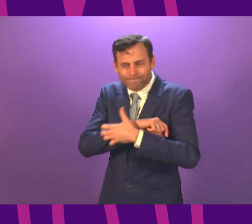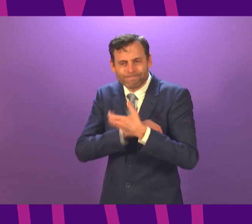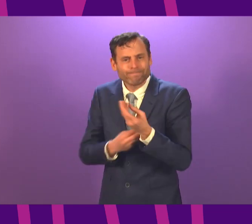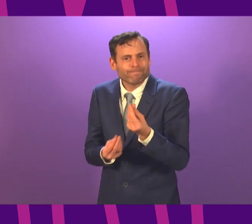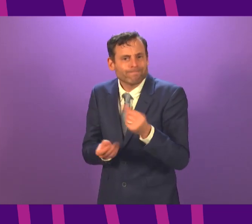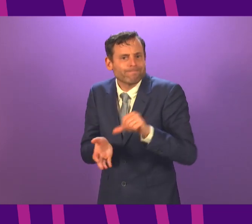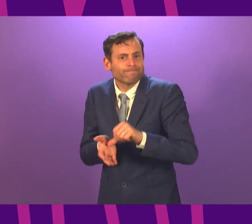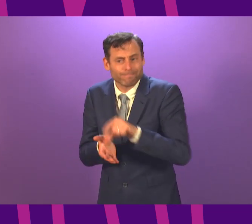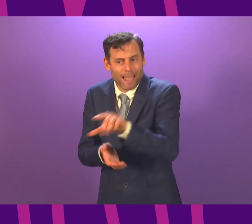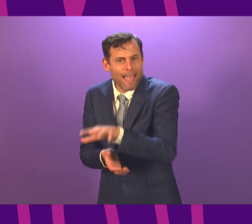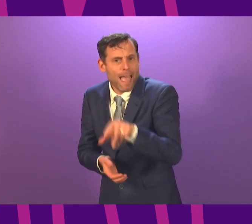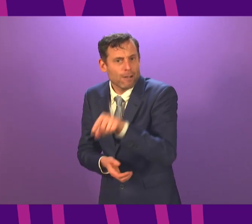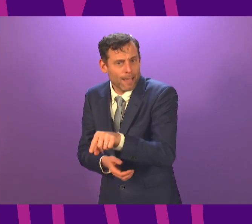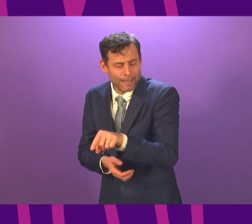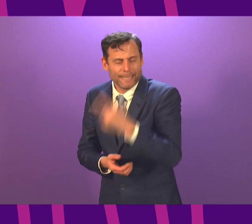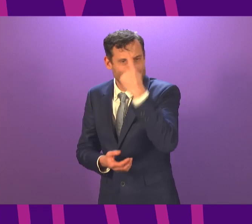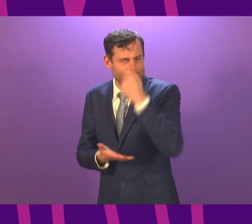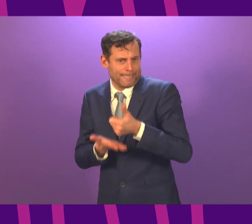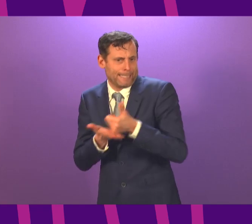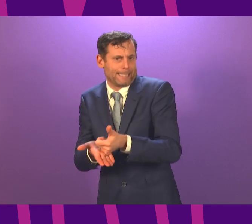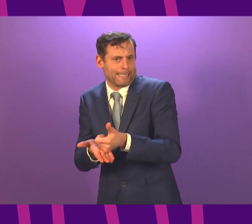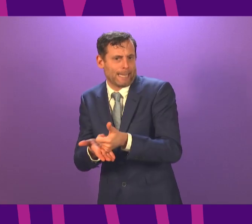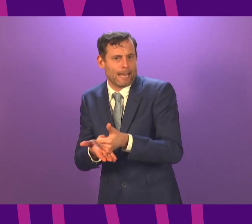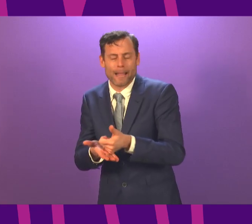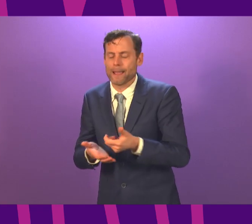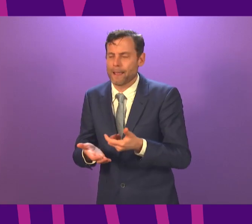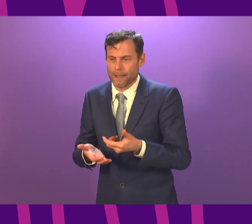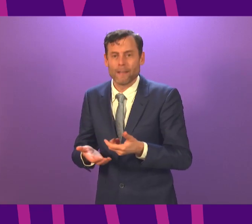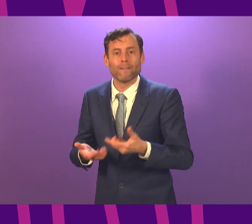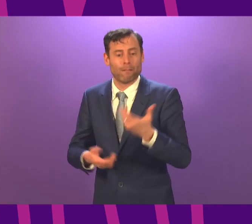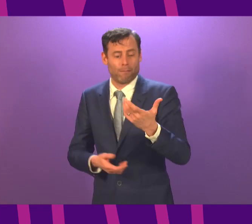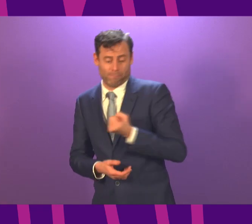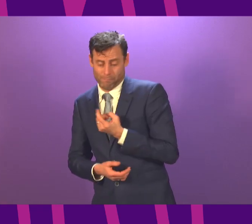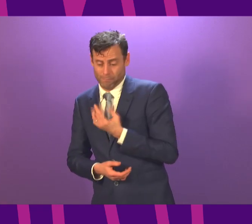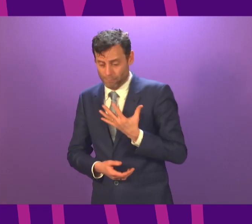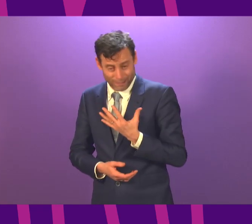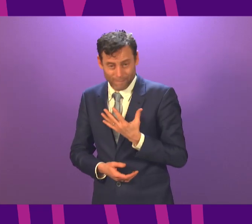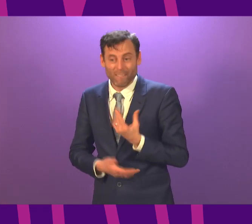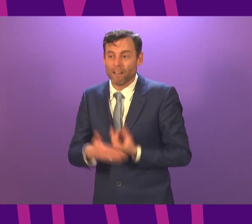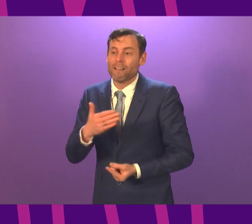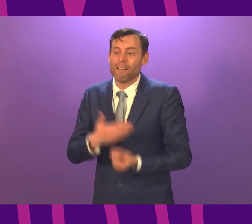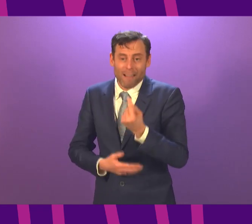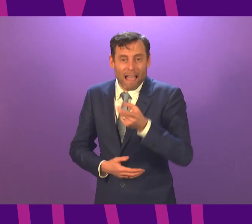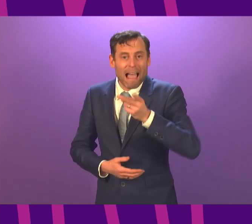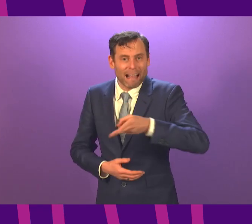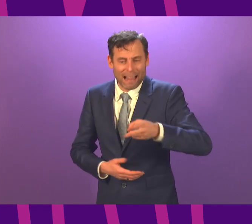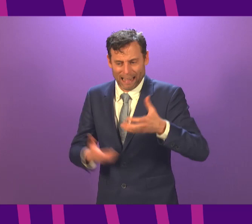particular. We will be discussing with local authorities how we refresh and supplement that. We also of course had the £100